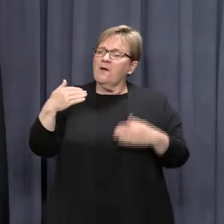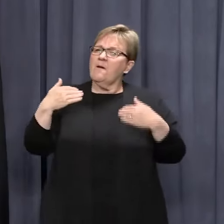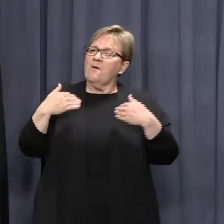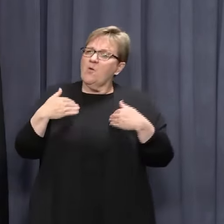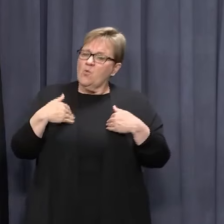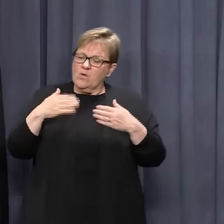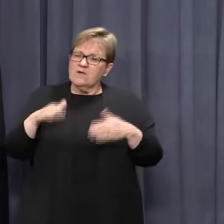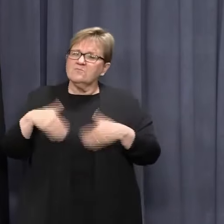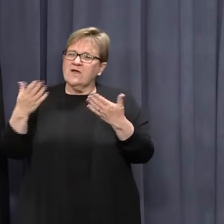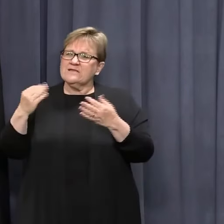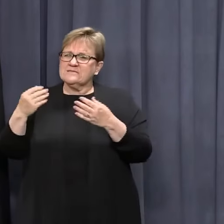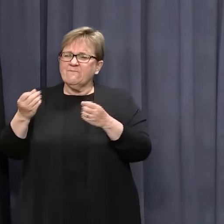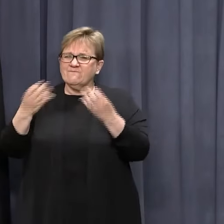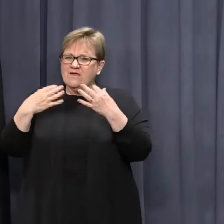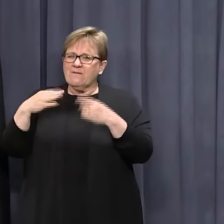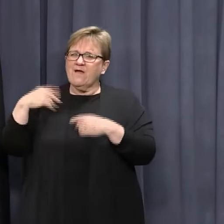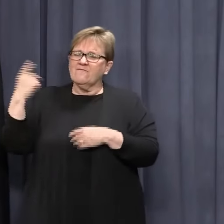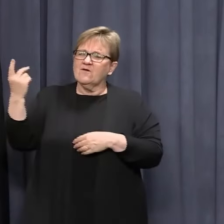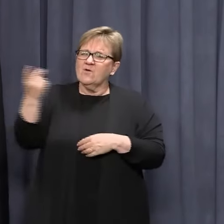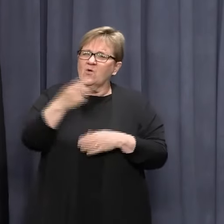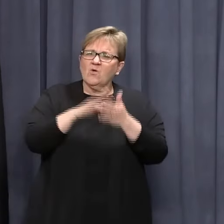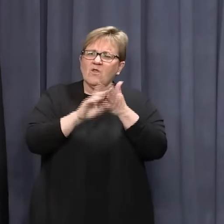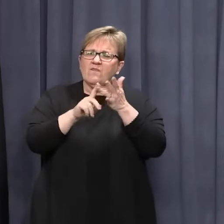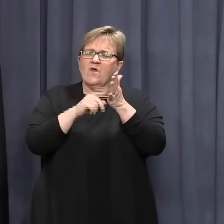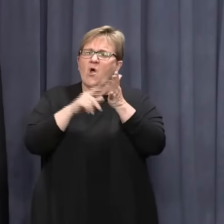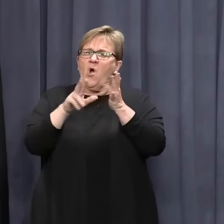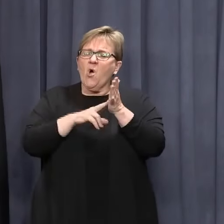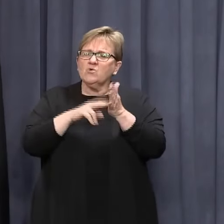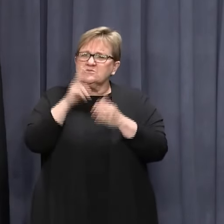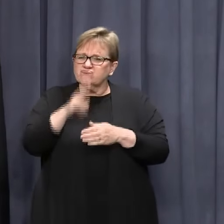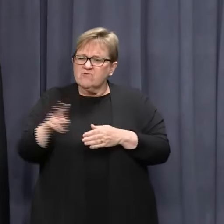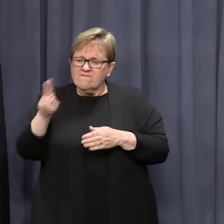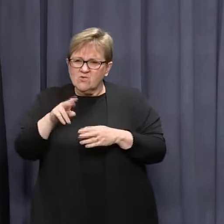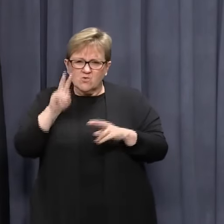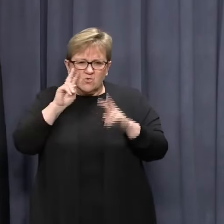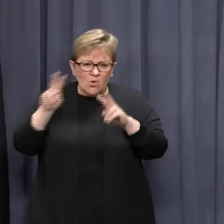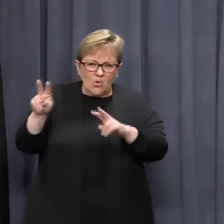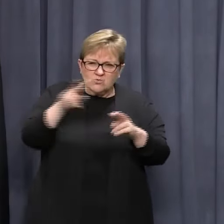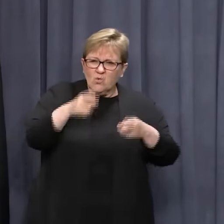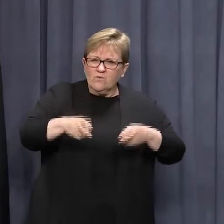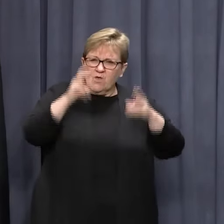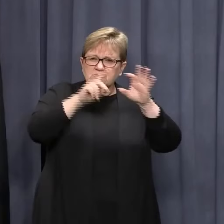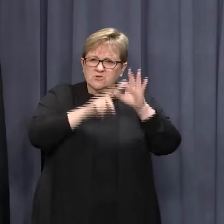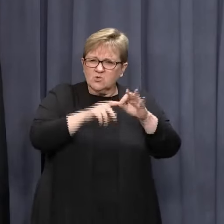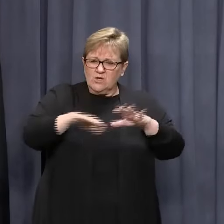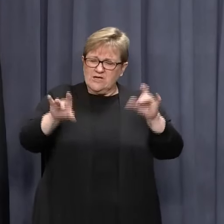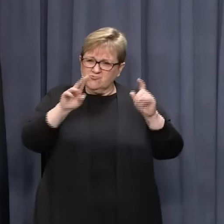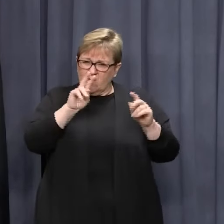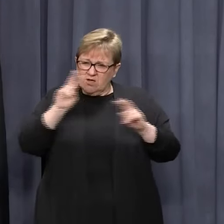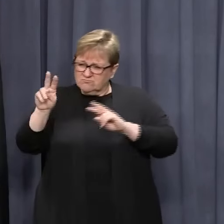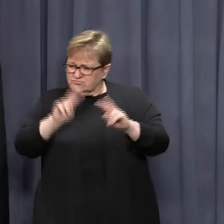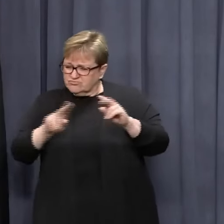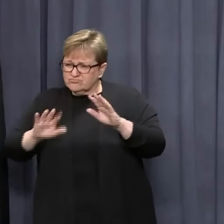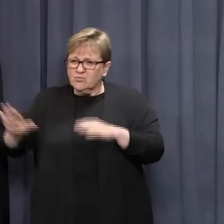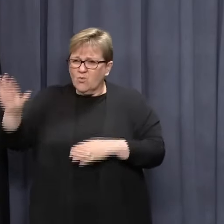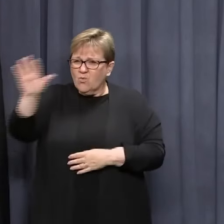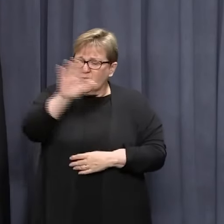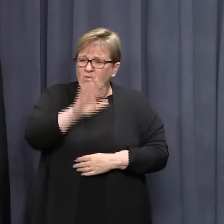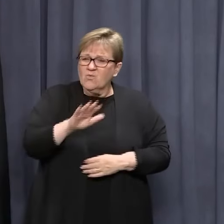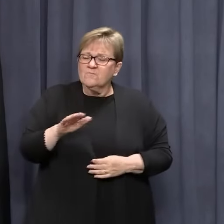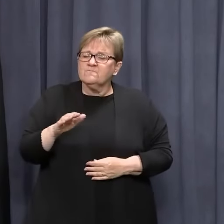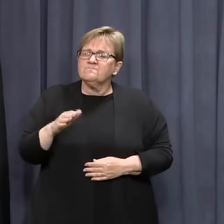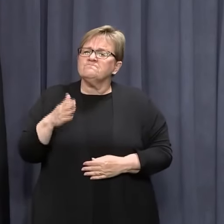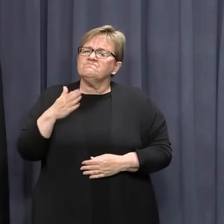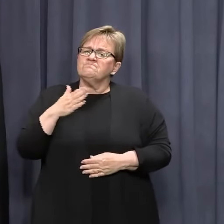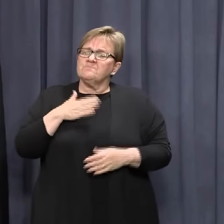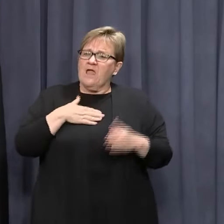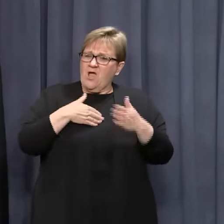provided some feedback from the Halton review, which looked at all the hotel quarantining arrangements around the country. And our,